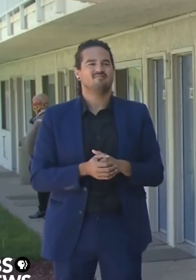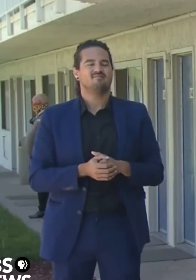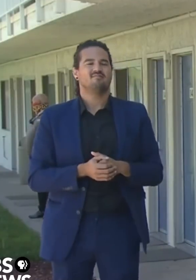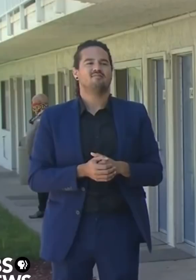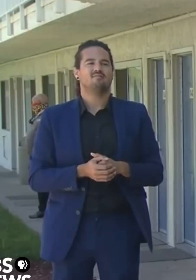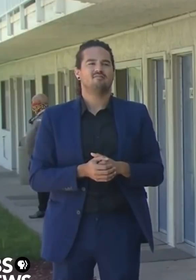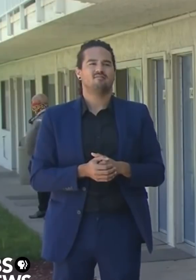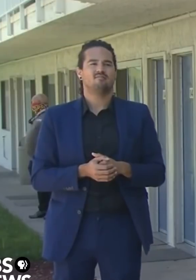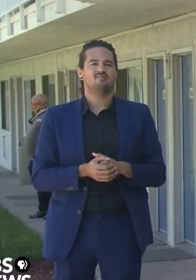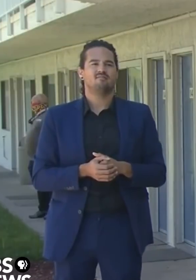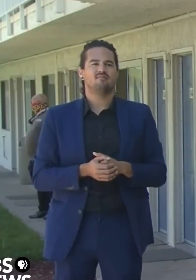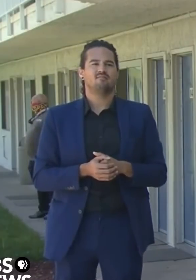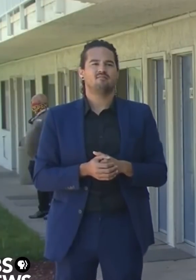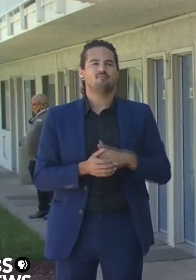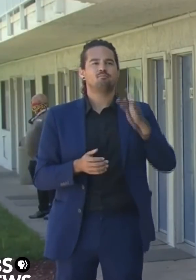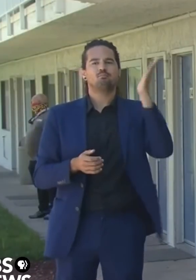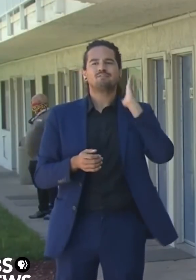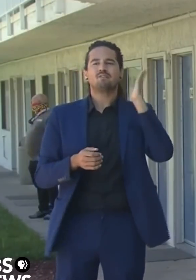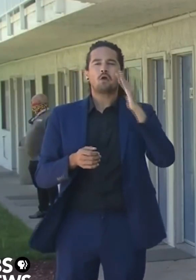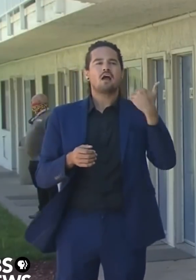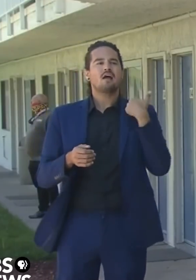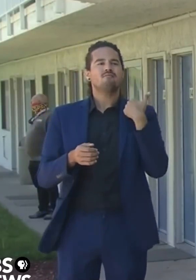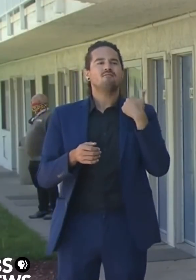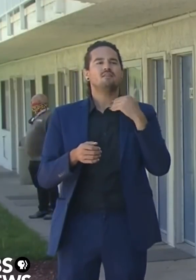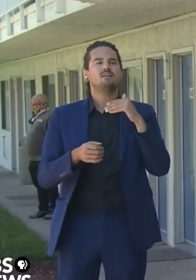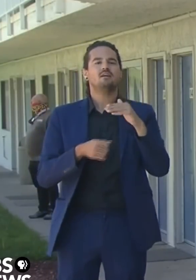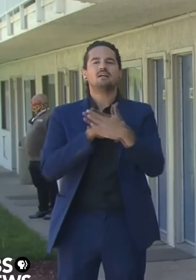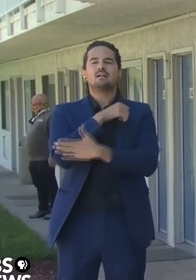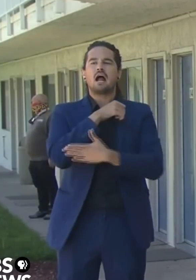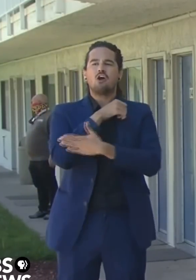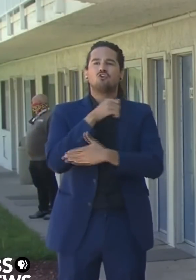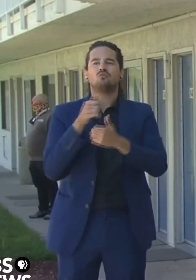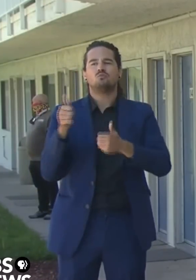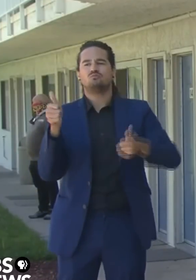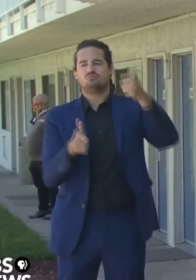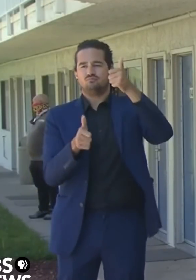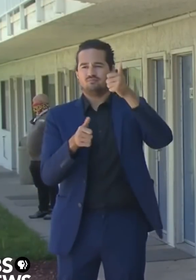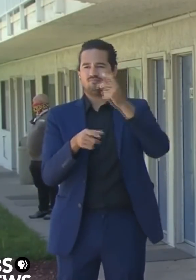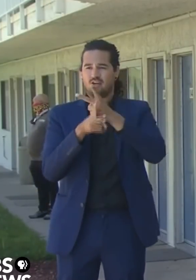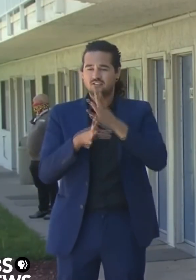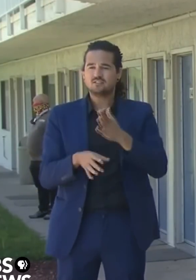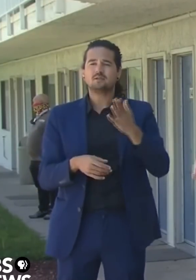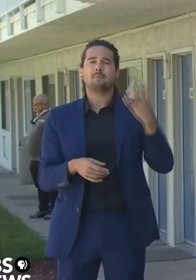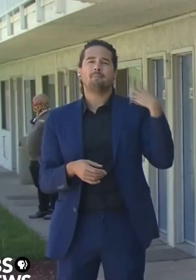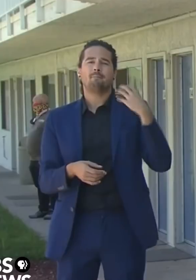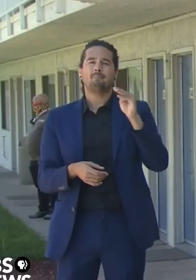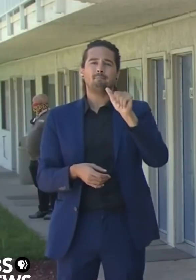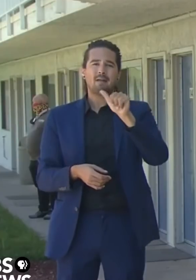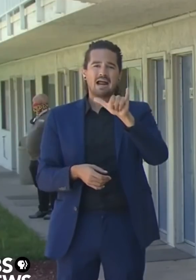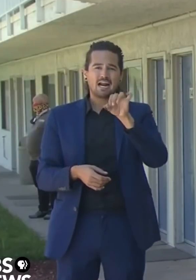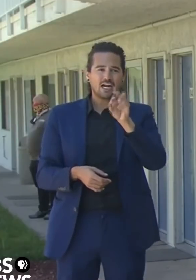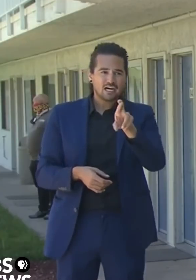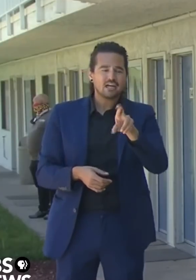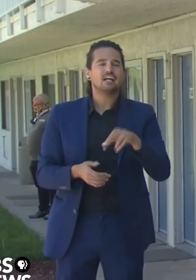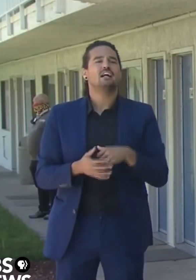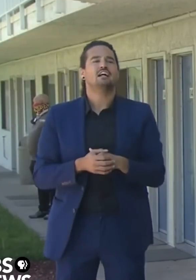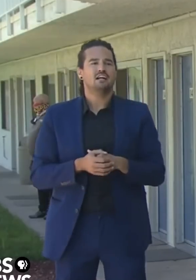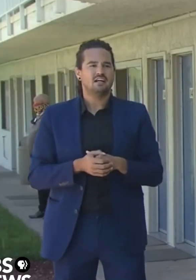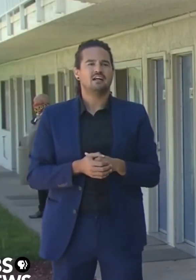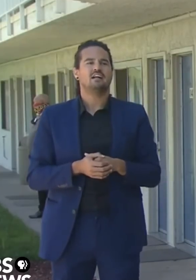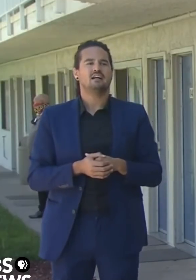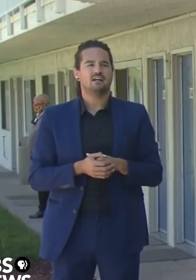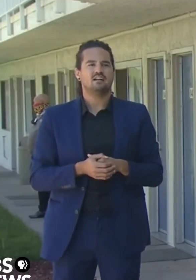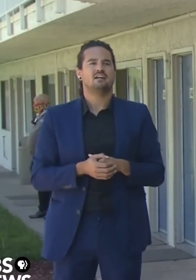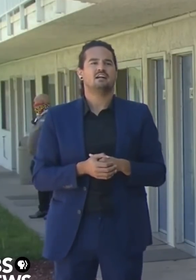former county mayor, I longed to have the resources to purchase assets like this that would allow